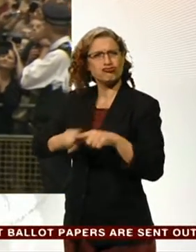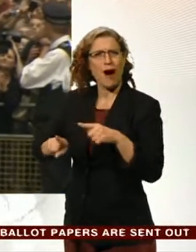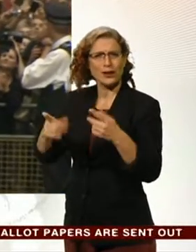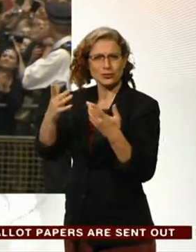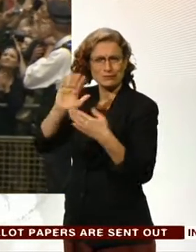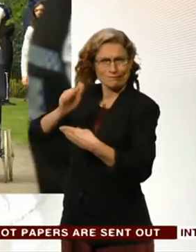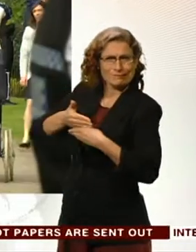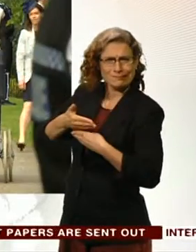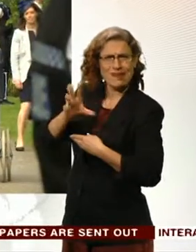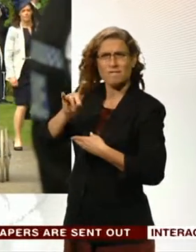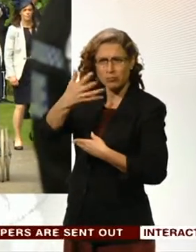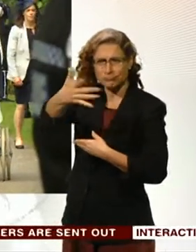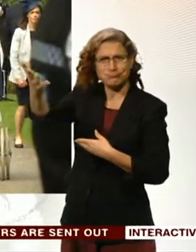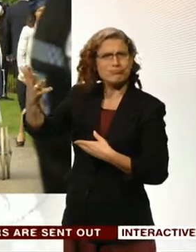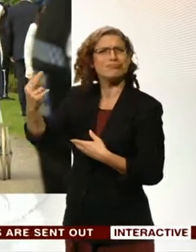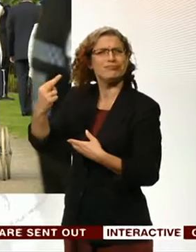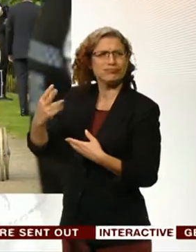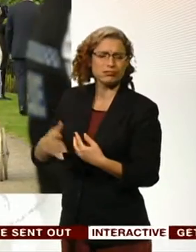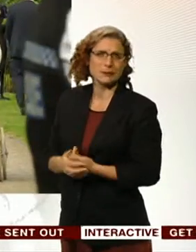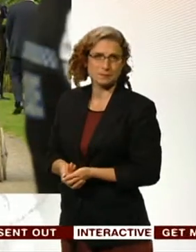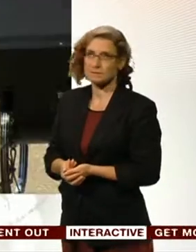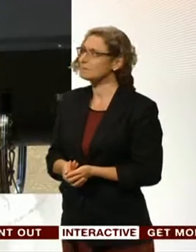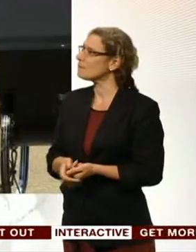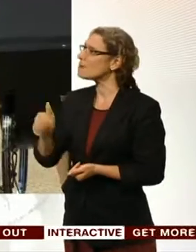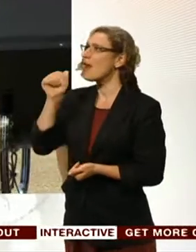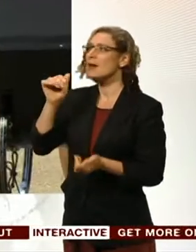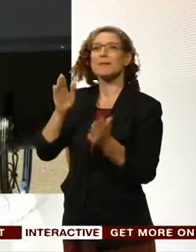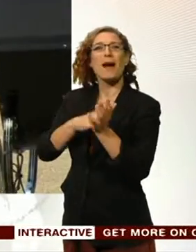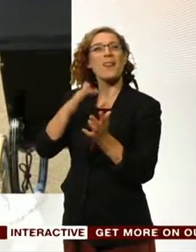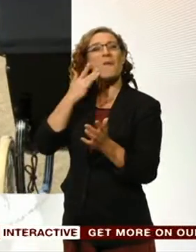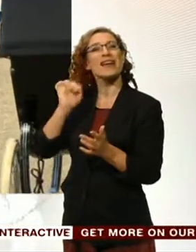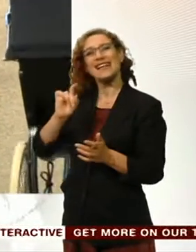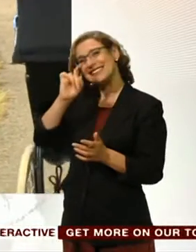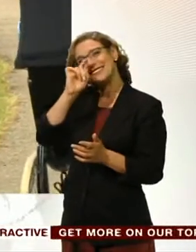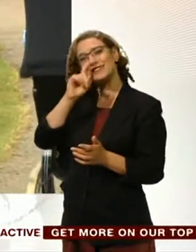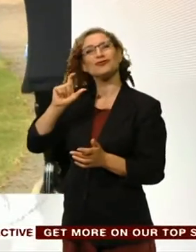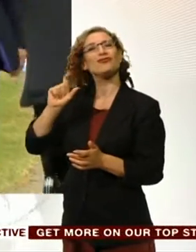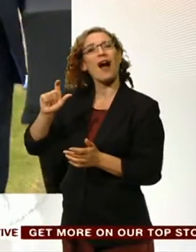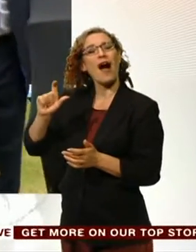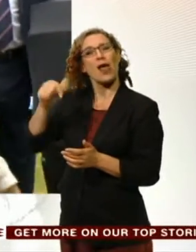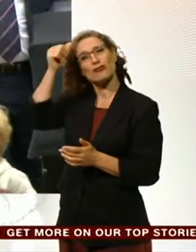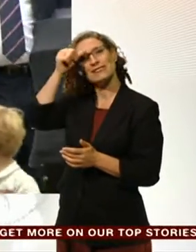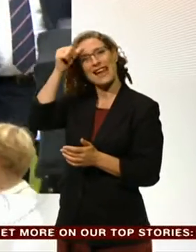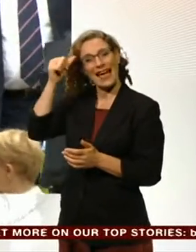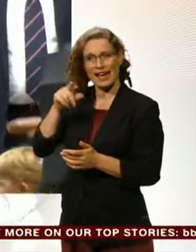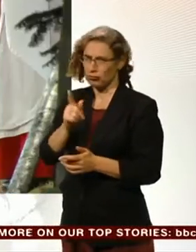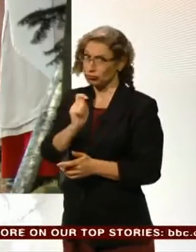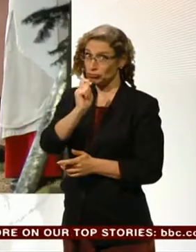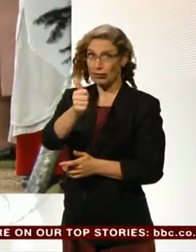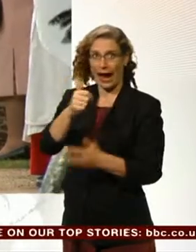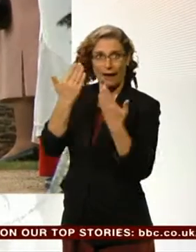gaze. His appearance last month at the christening of his baby sister Charlotte was a comparative rarity.